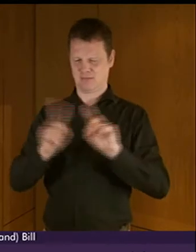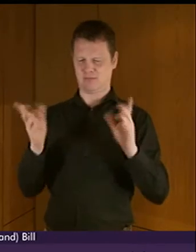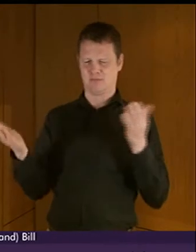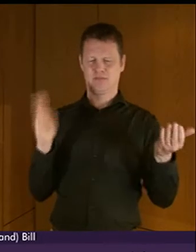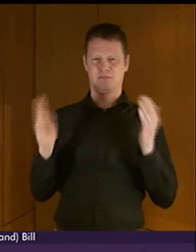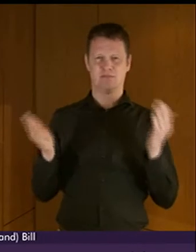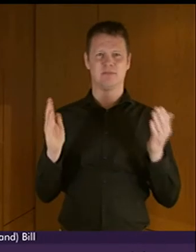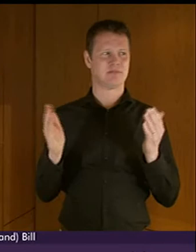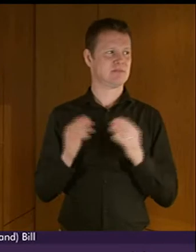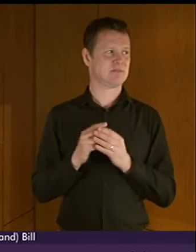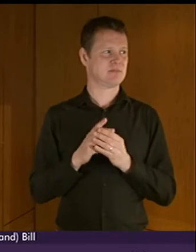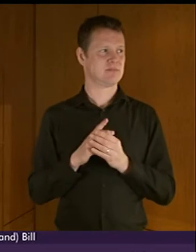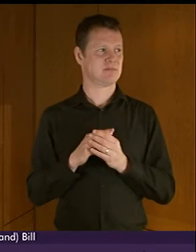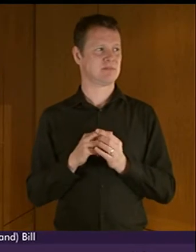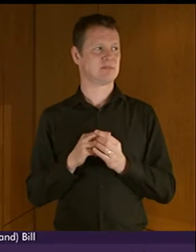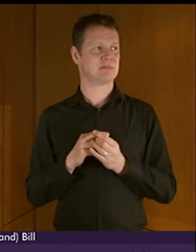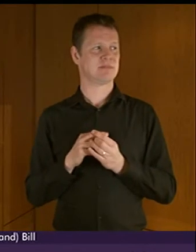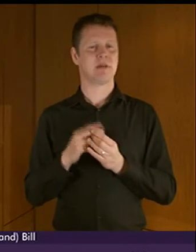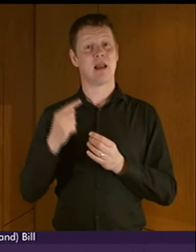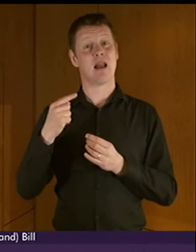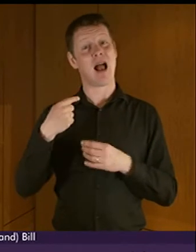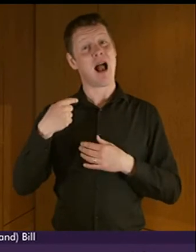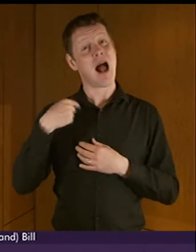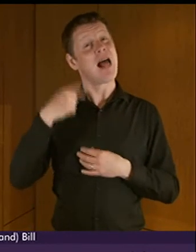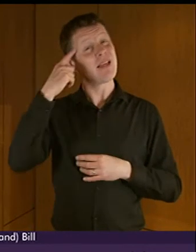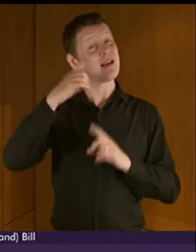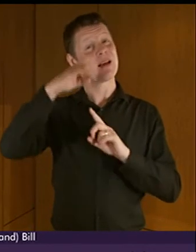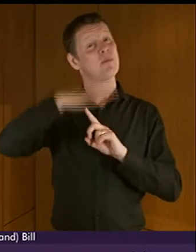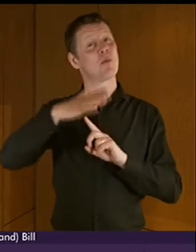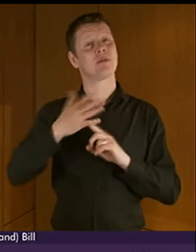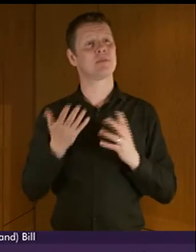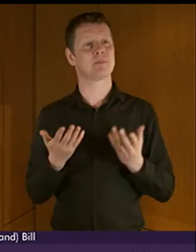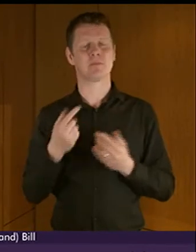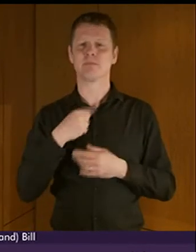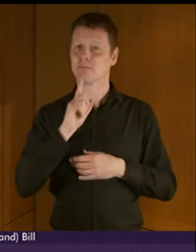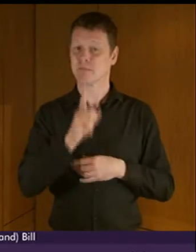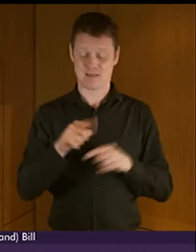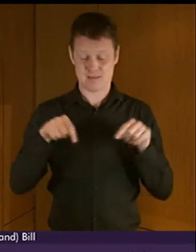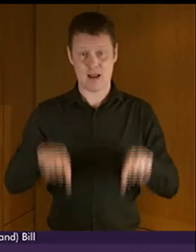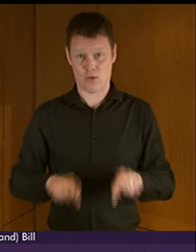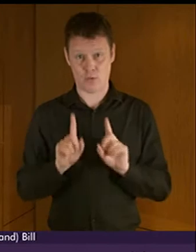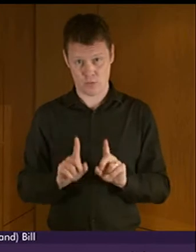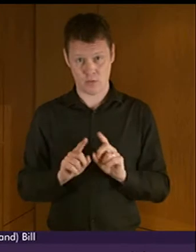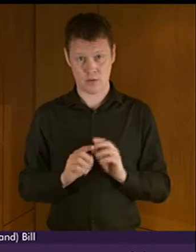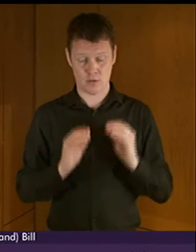by using this means I think it's important that I say this here now that